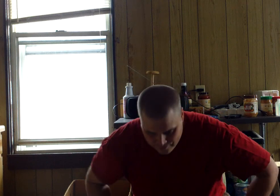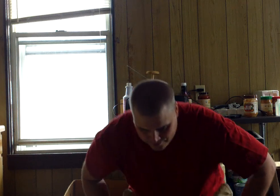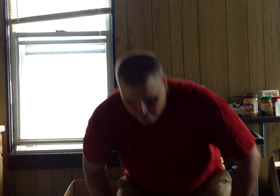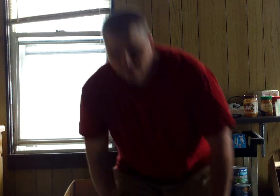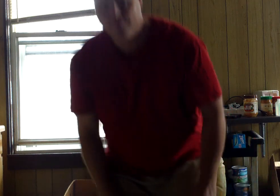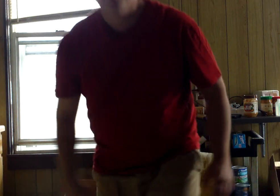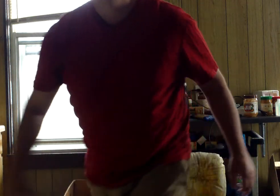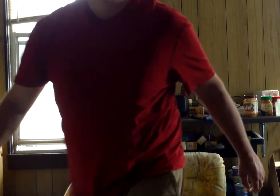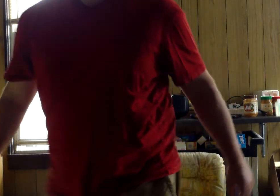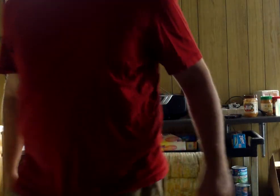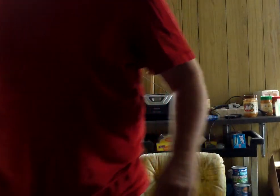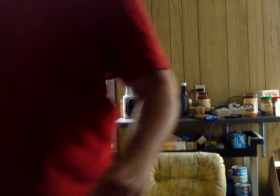Bye.